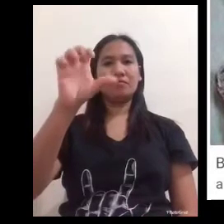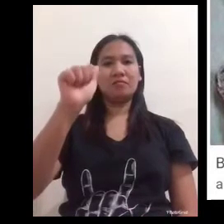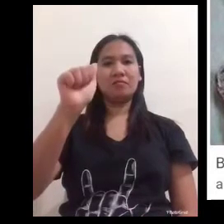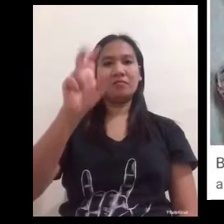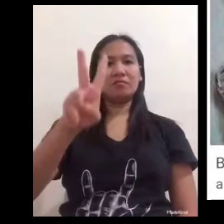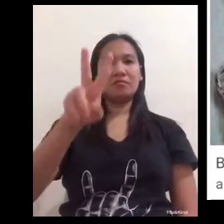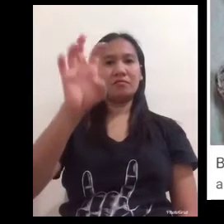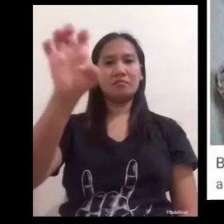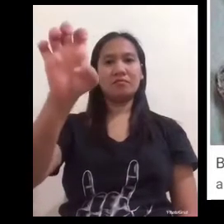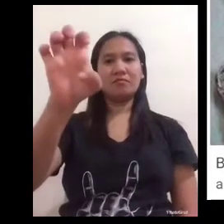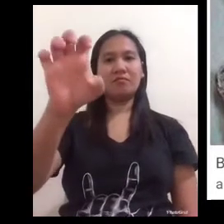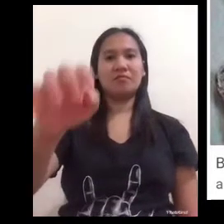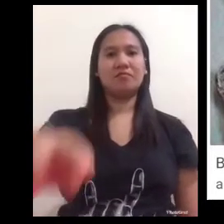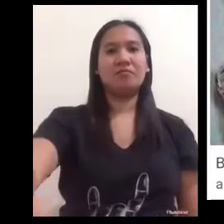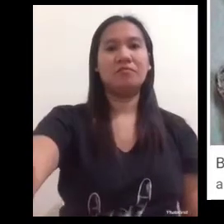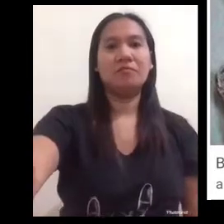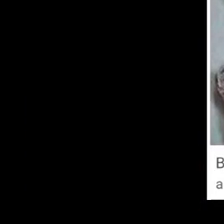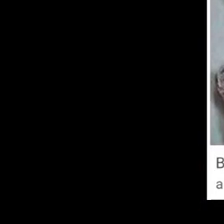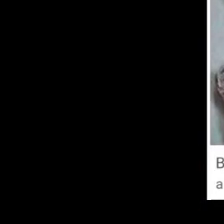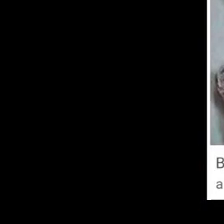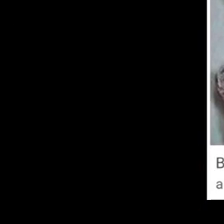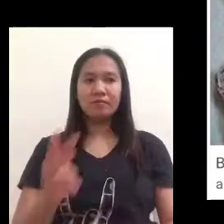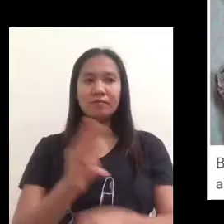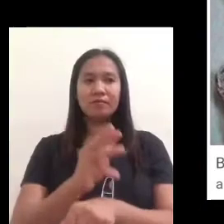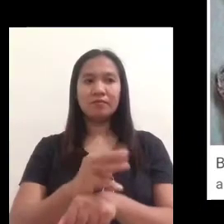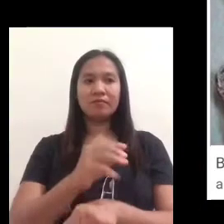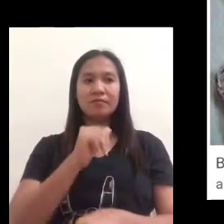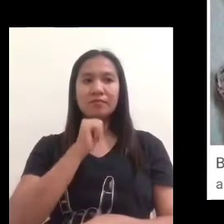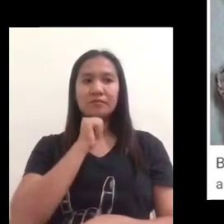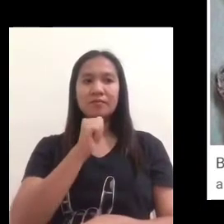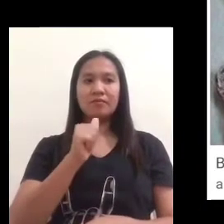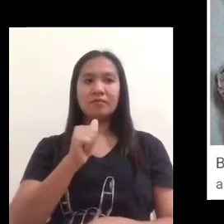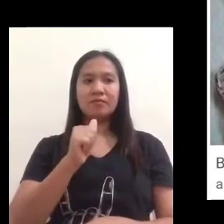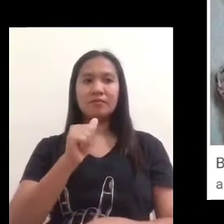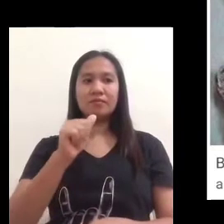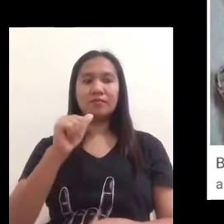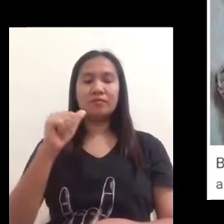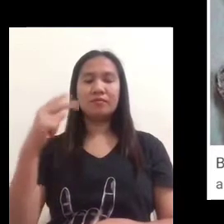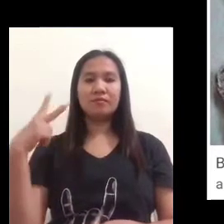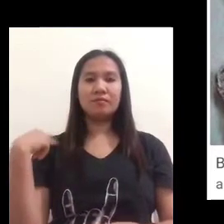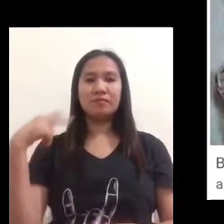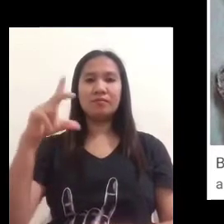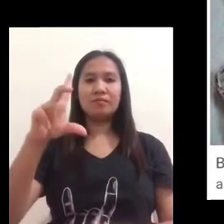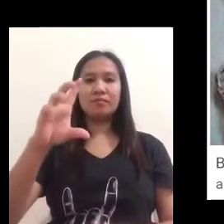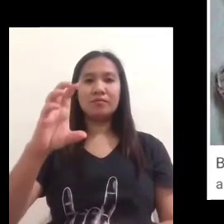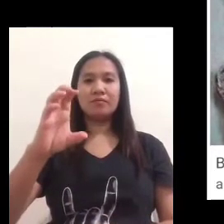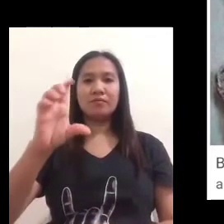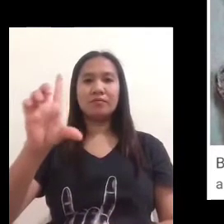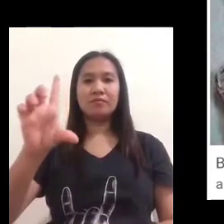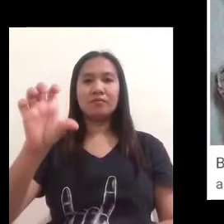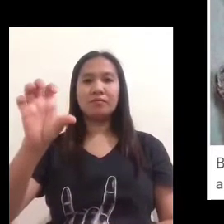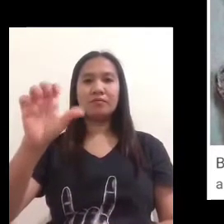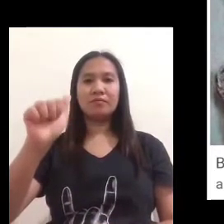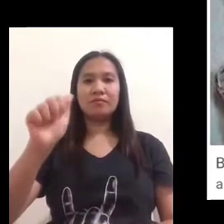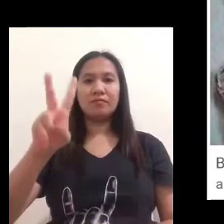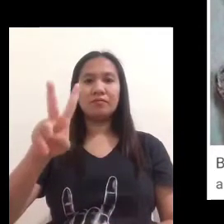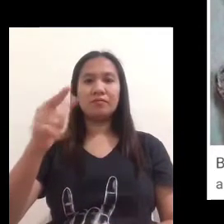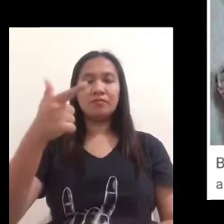fracture when broken some break like glass some into splinters or fiber in the